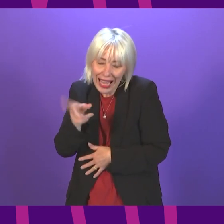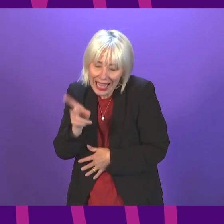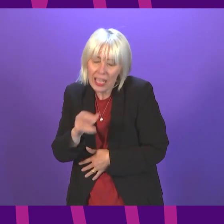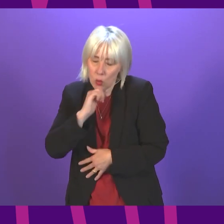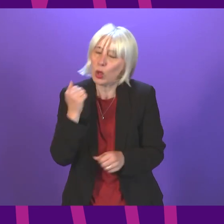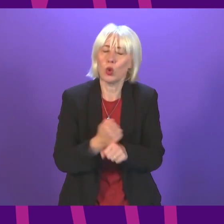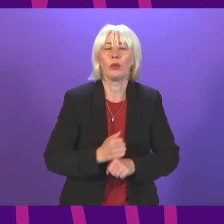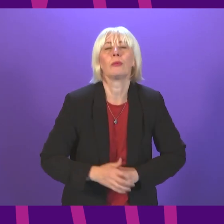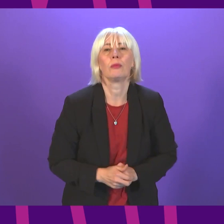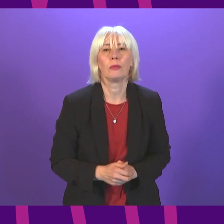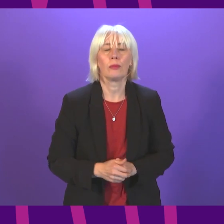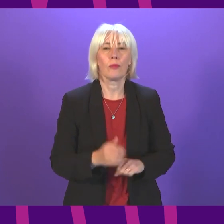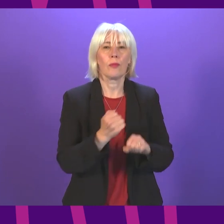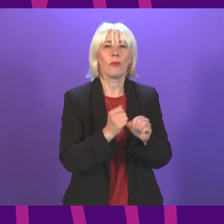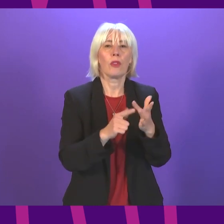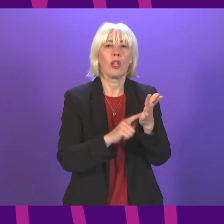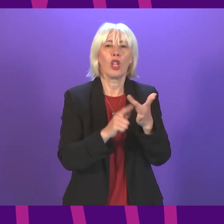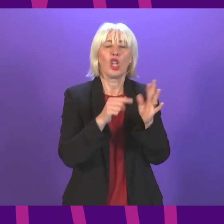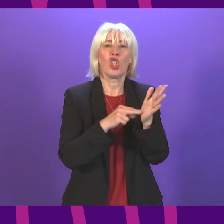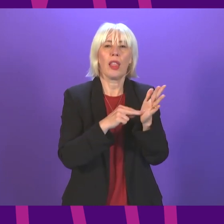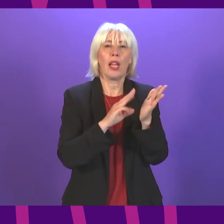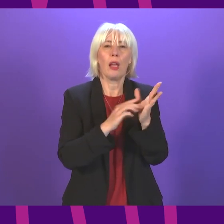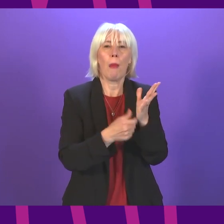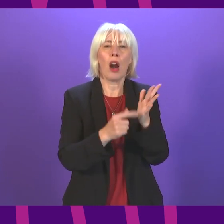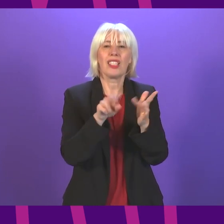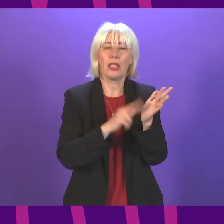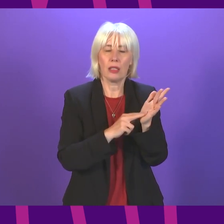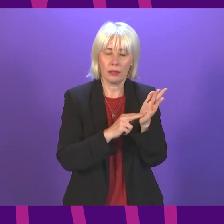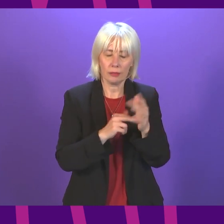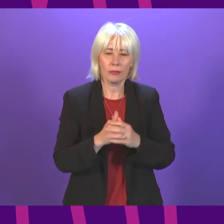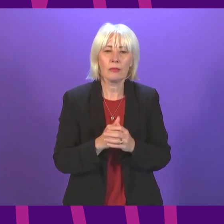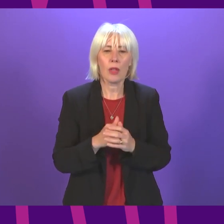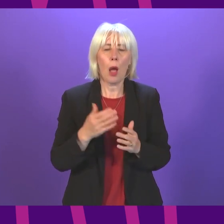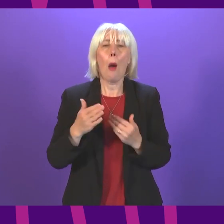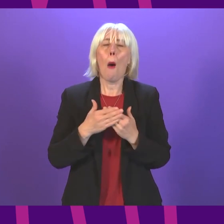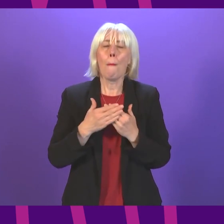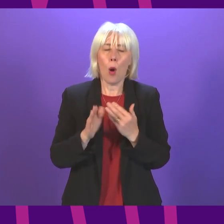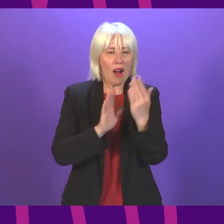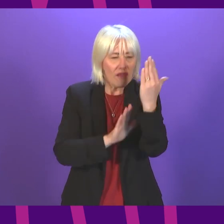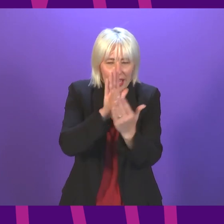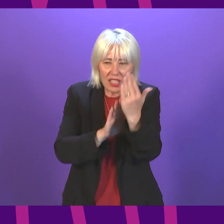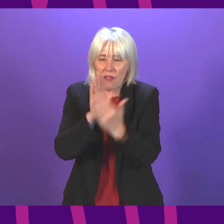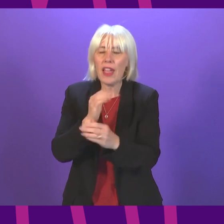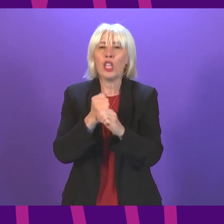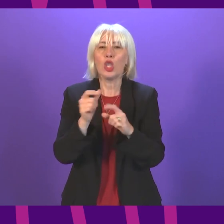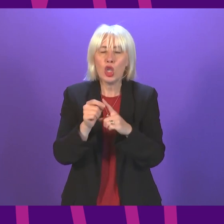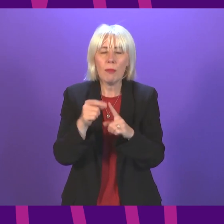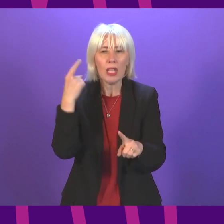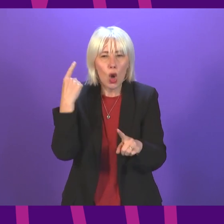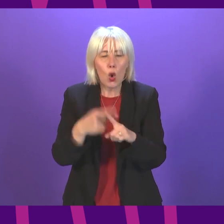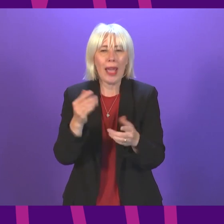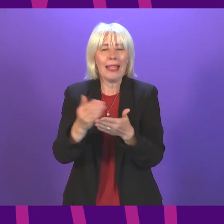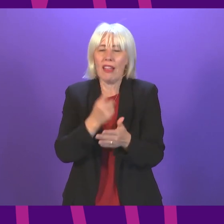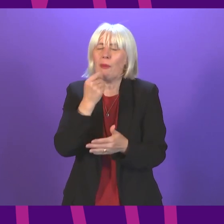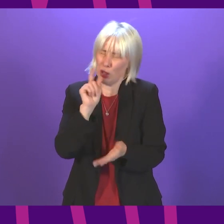Julian Martin. Thank you, President and Officer. Clearly restoring more face-to-face GP consultations as quickly and safely as